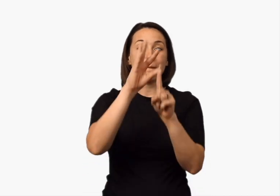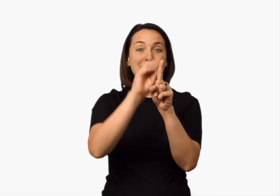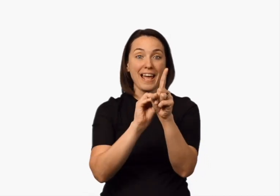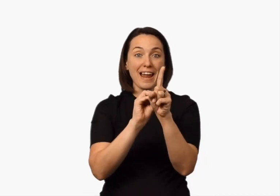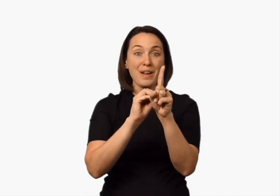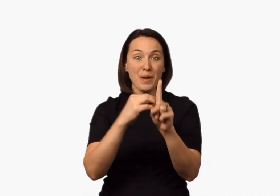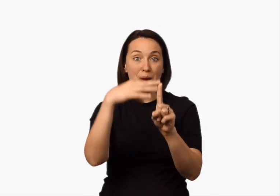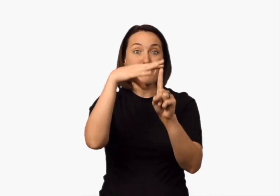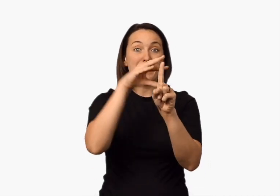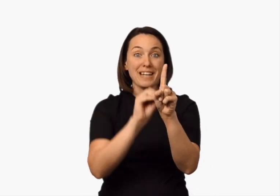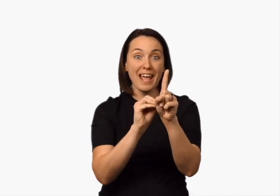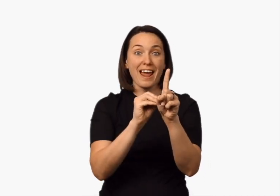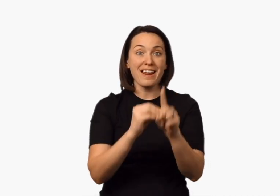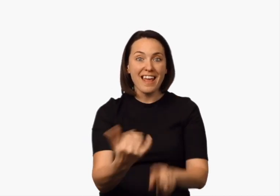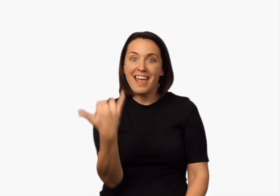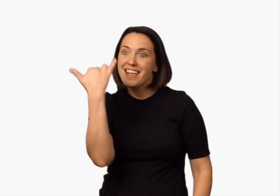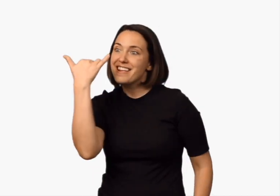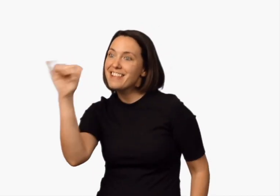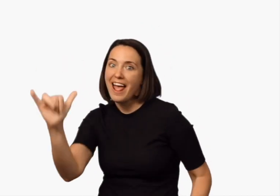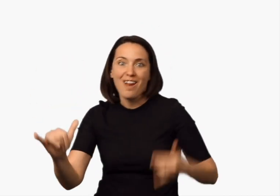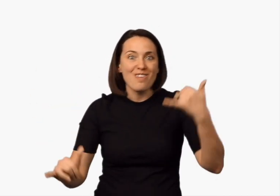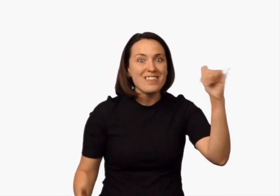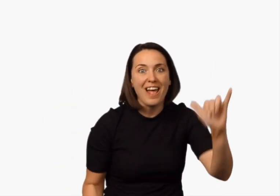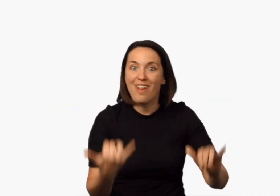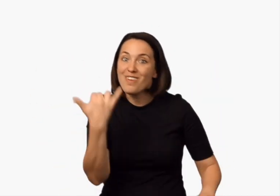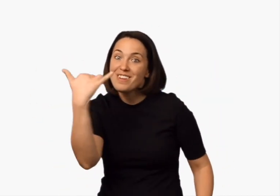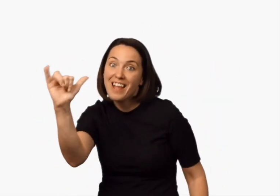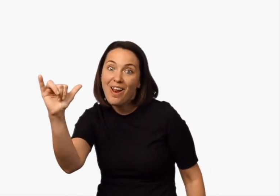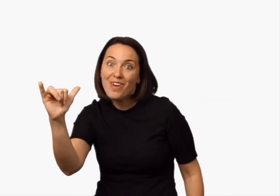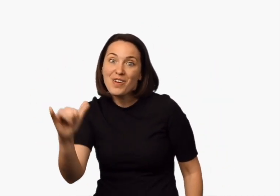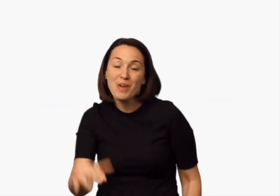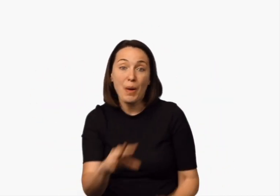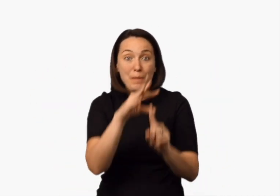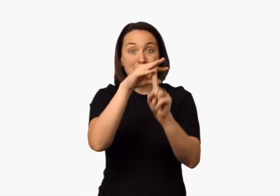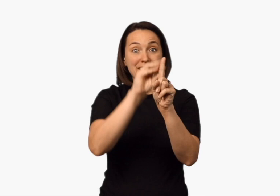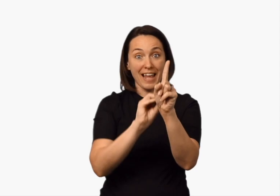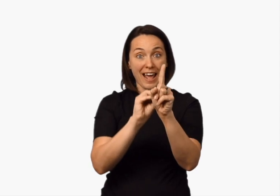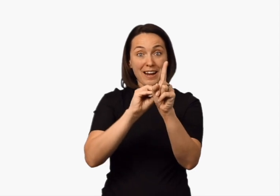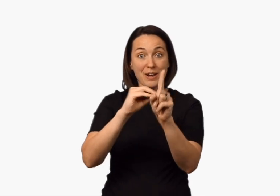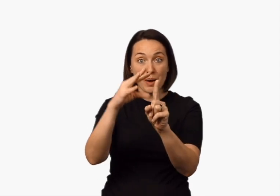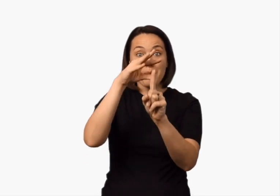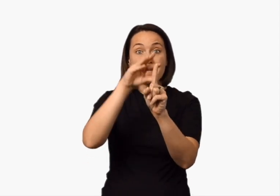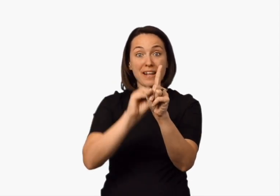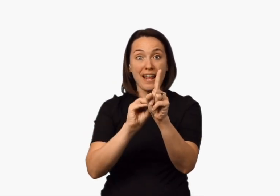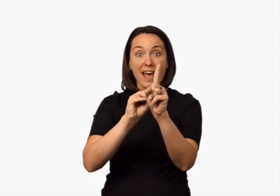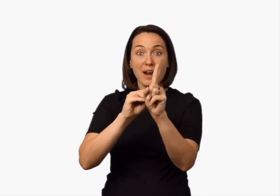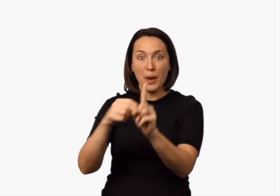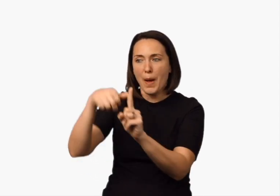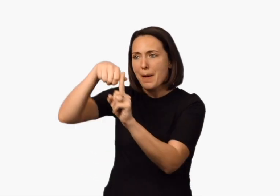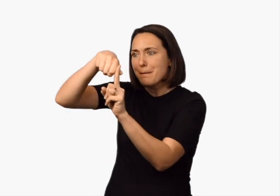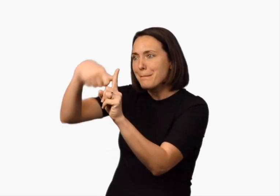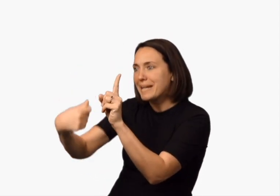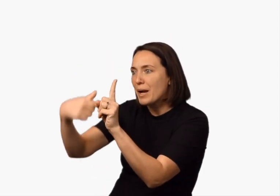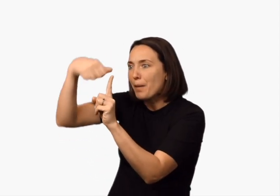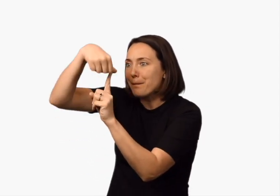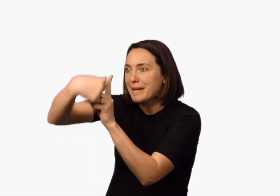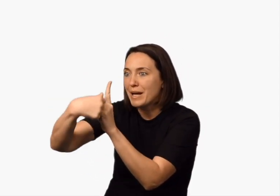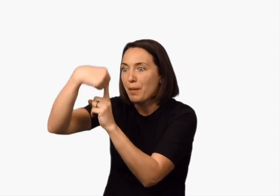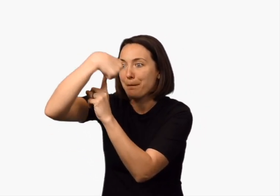Banana, banana. Yellow, yellow, yellow. Banana, banana. Peel, peel,